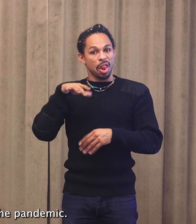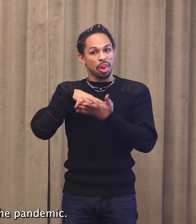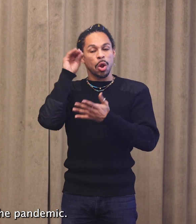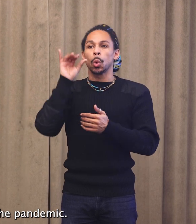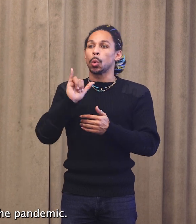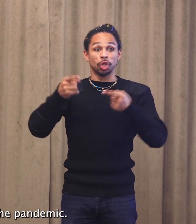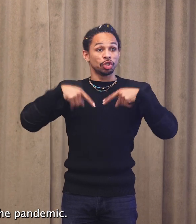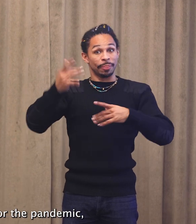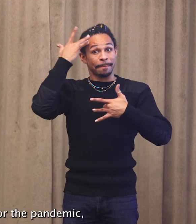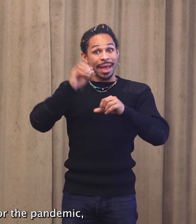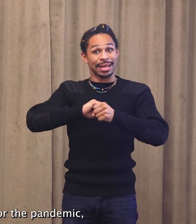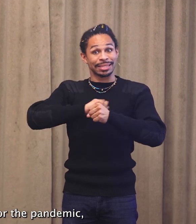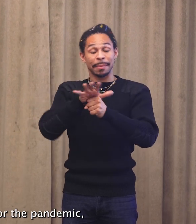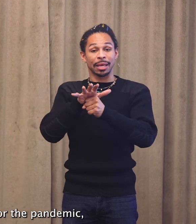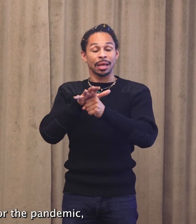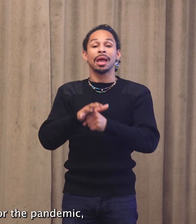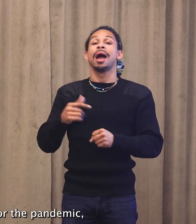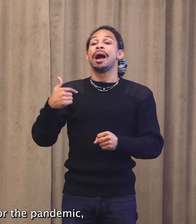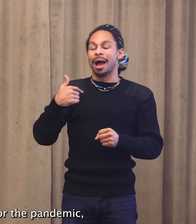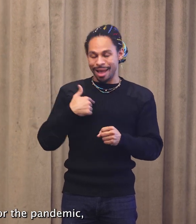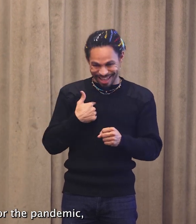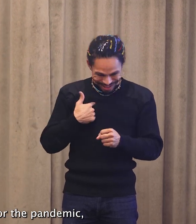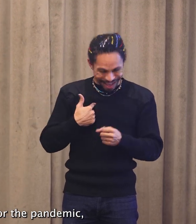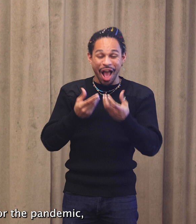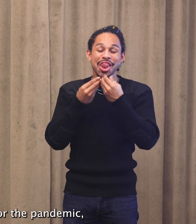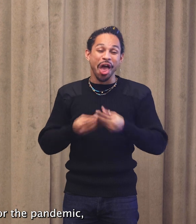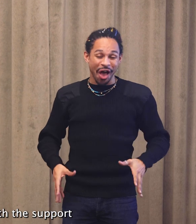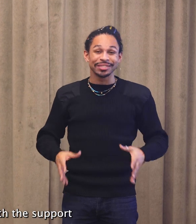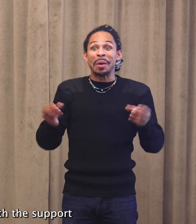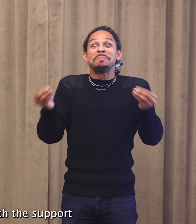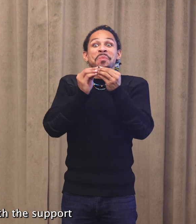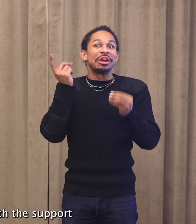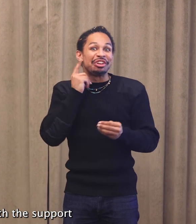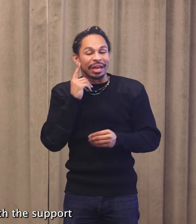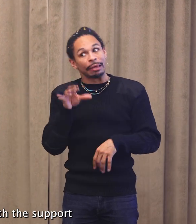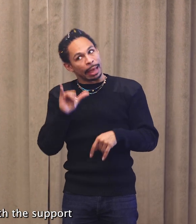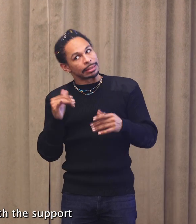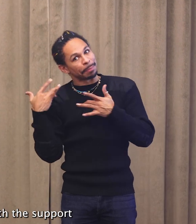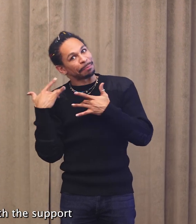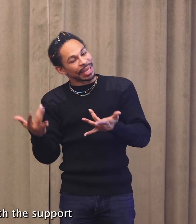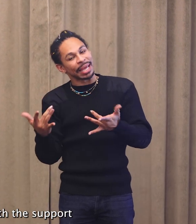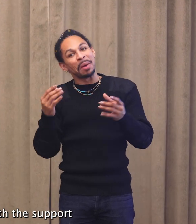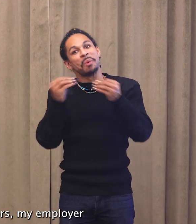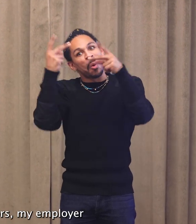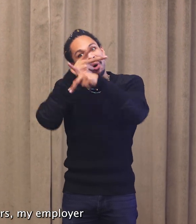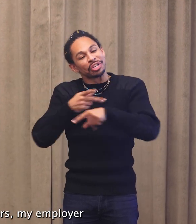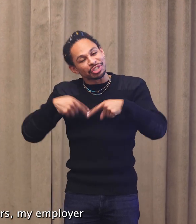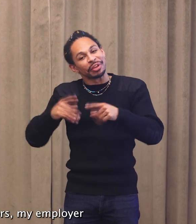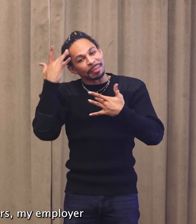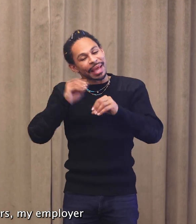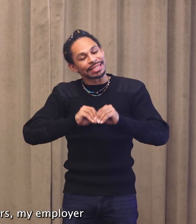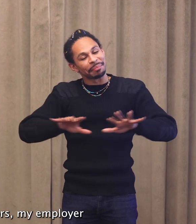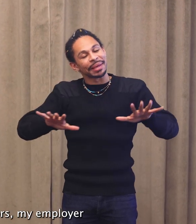the pandemic. Because on brand for the pandemic. It looked like, with the support of